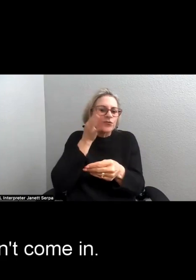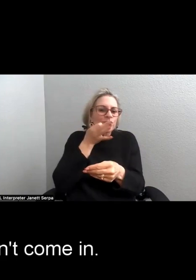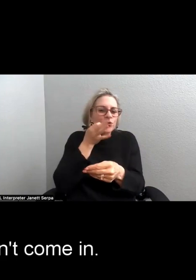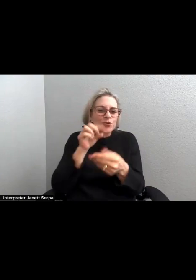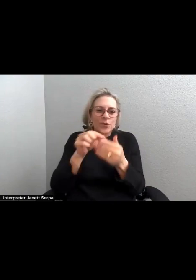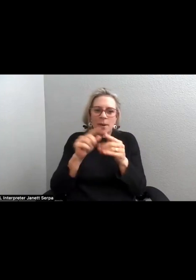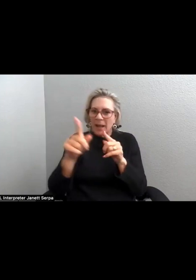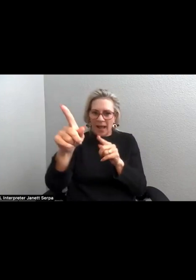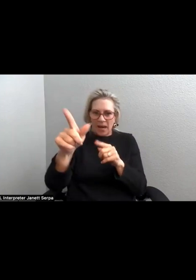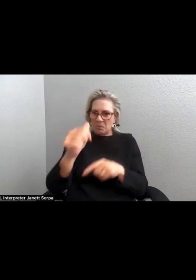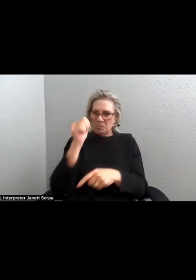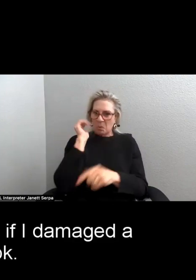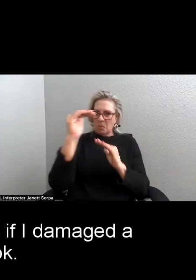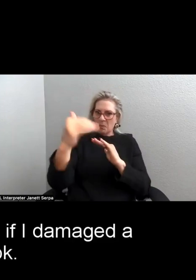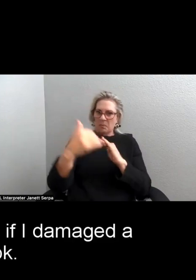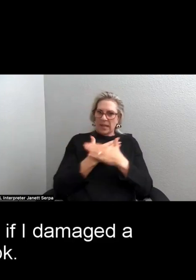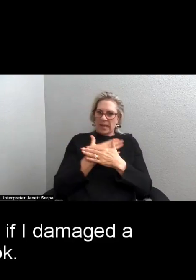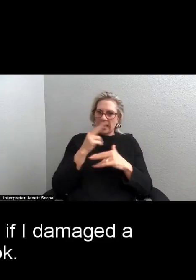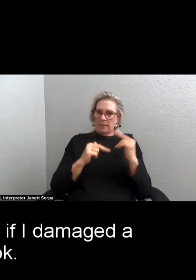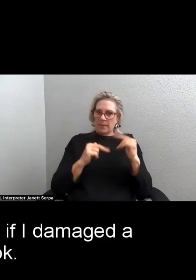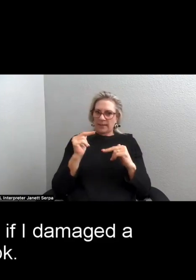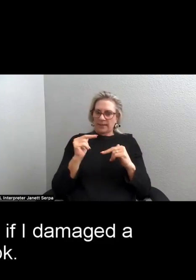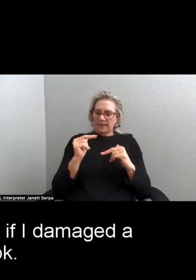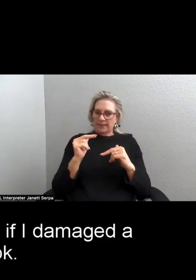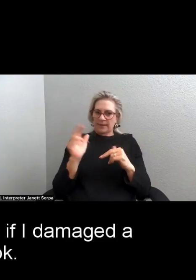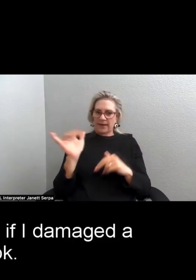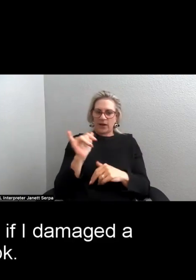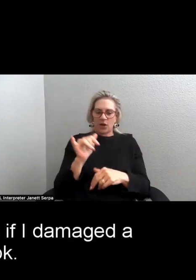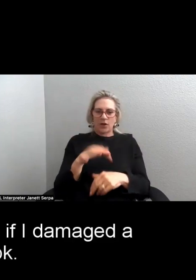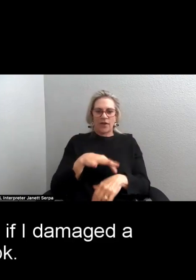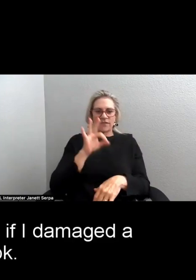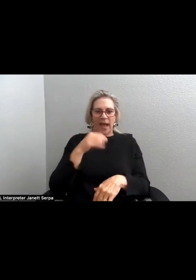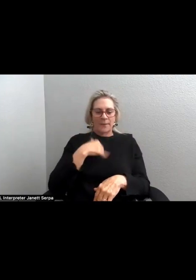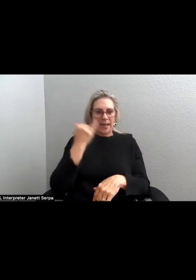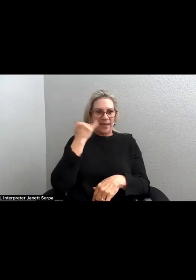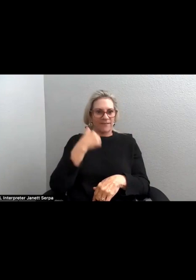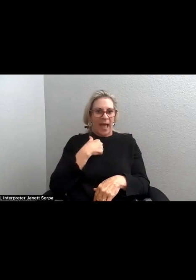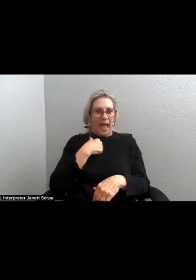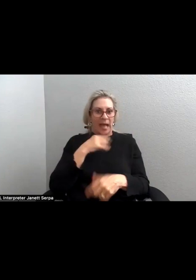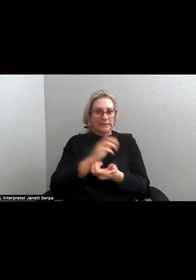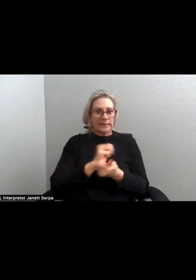didn't come in. He also fined me if I damaged a book.